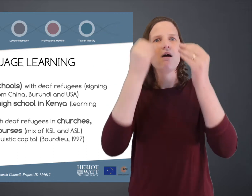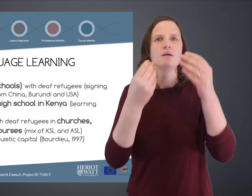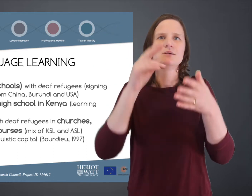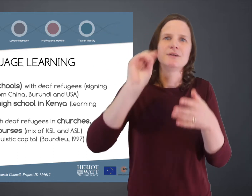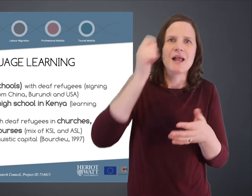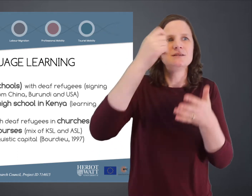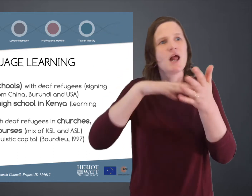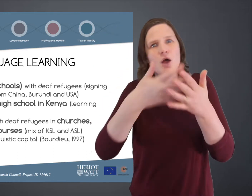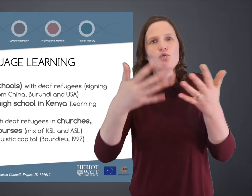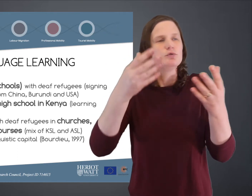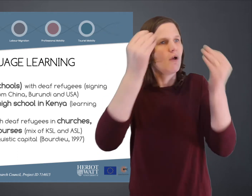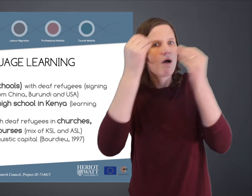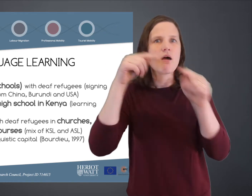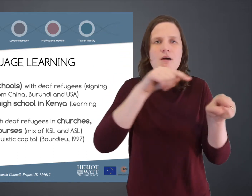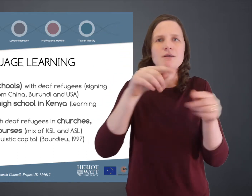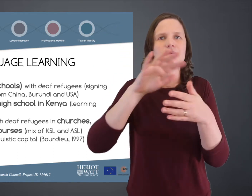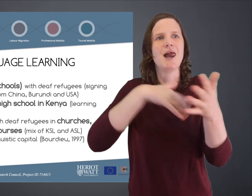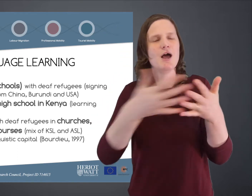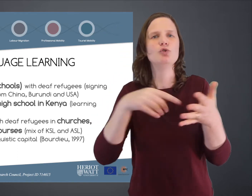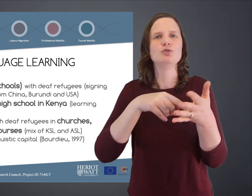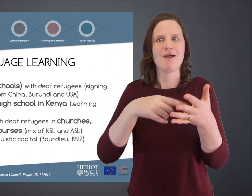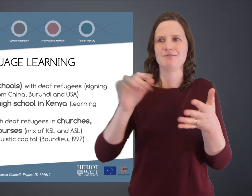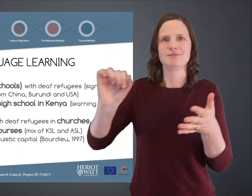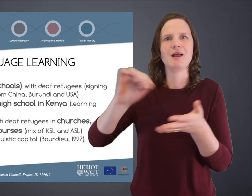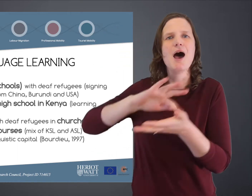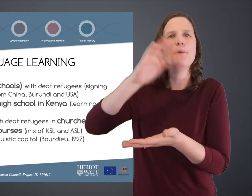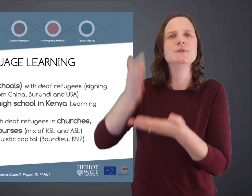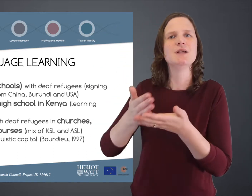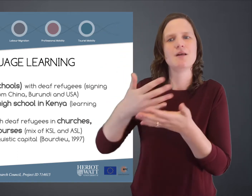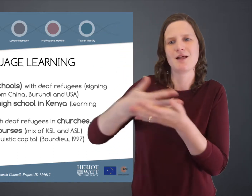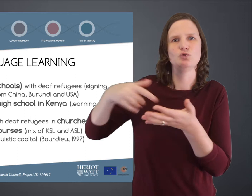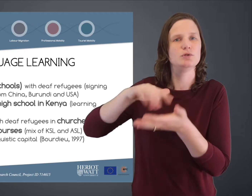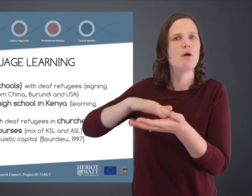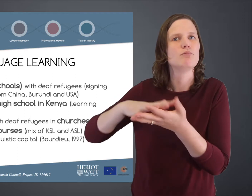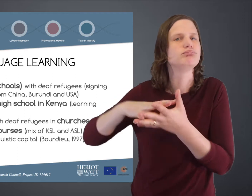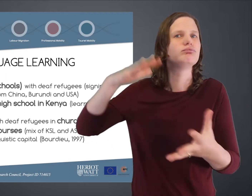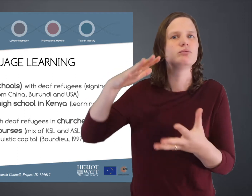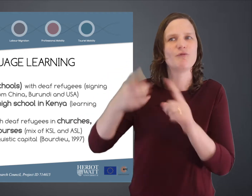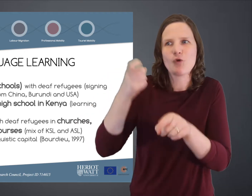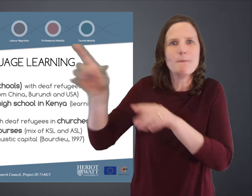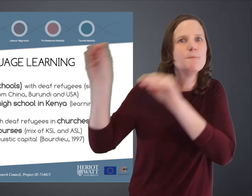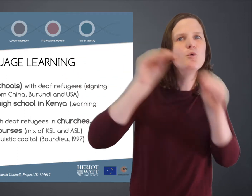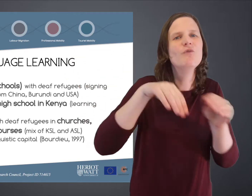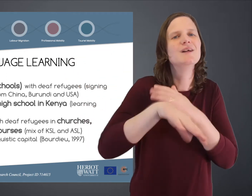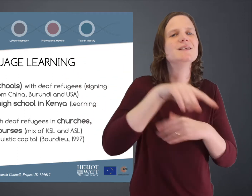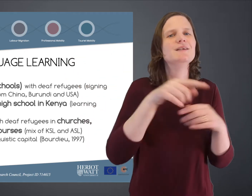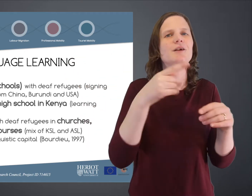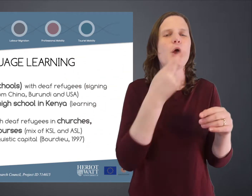refugee camp, as I said before, learn Kenyan sign language and different sign languages. And that expands their linguistic